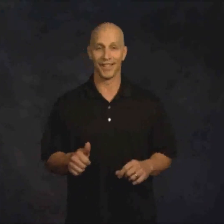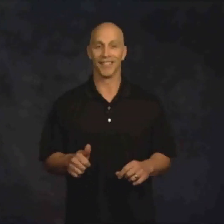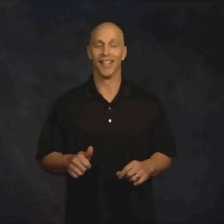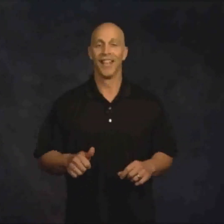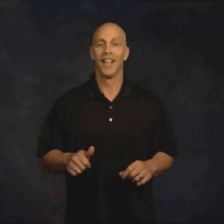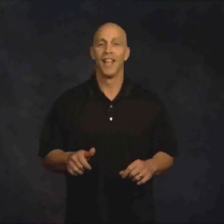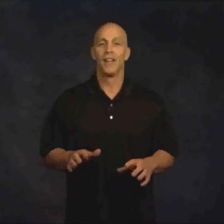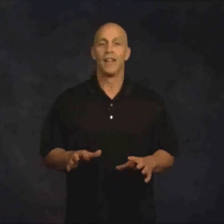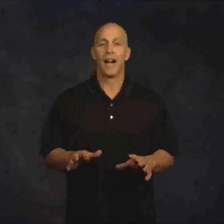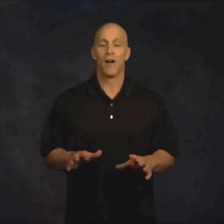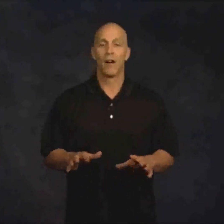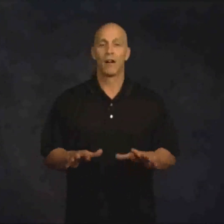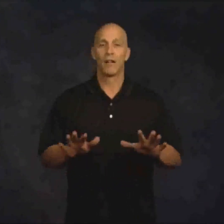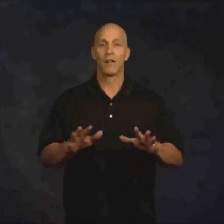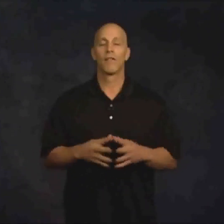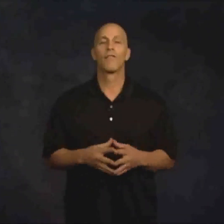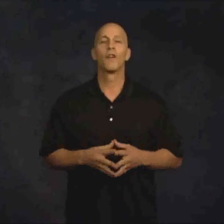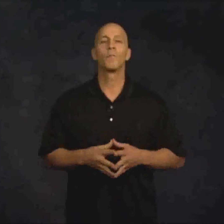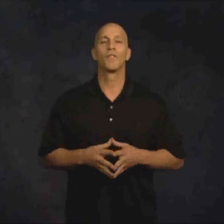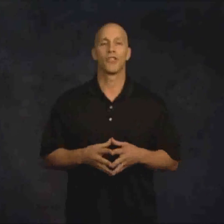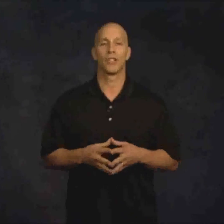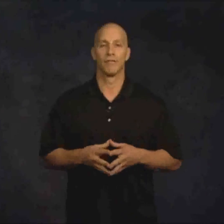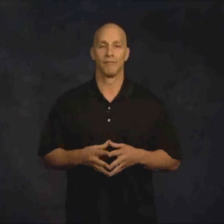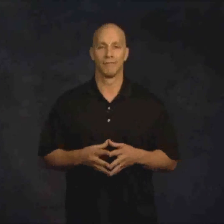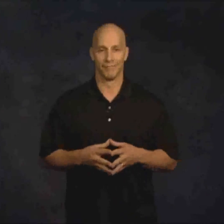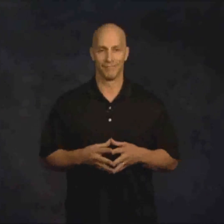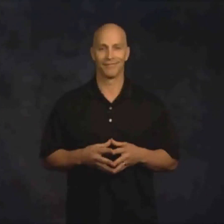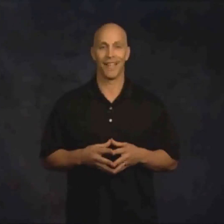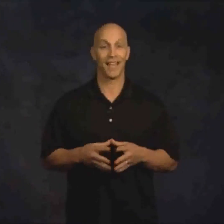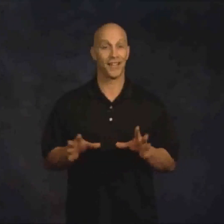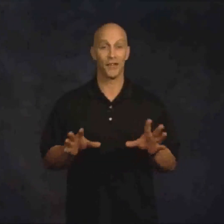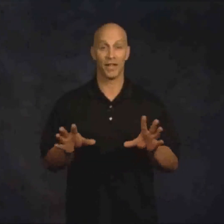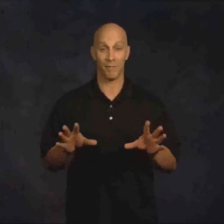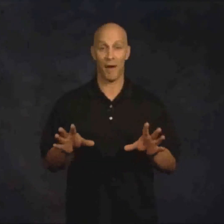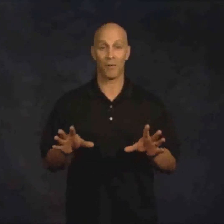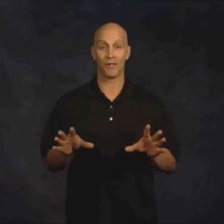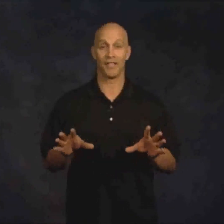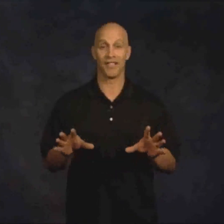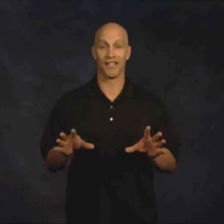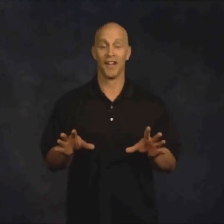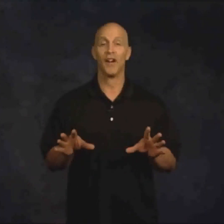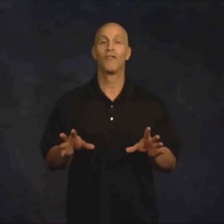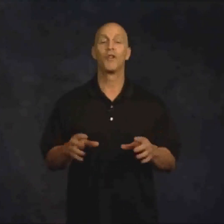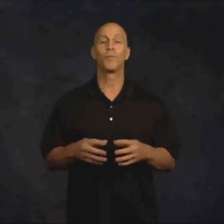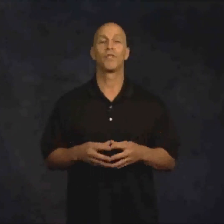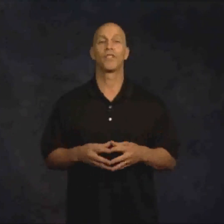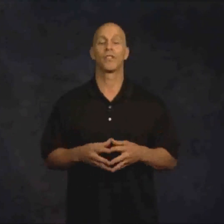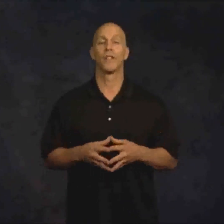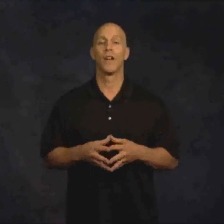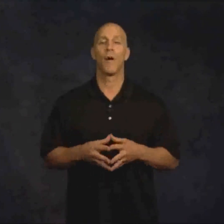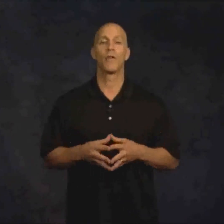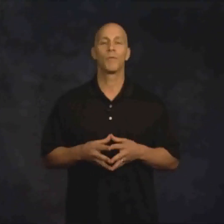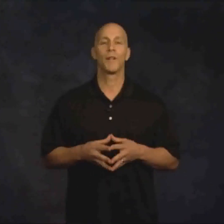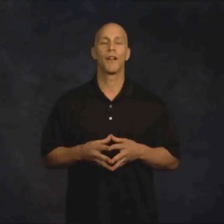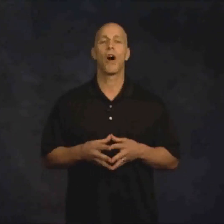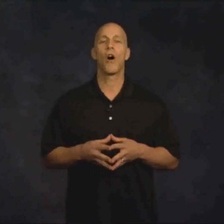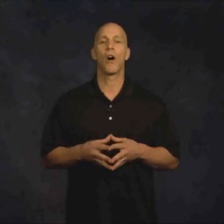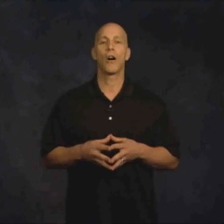good. Now, foot position. Yeah, you didn't know you were going to get a pop quiz, did you? Foot position. I want you to be in a R